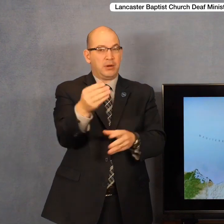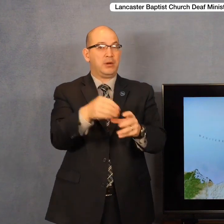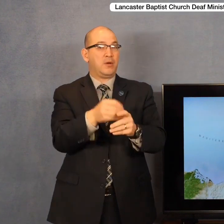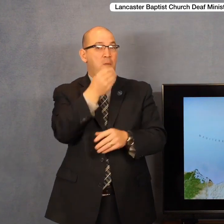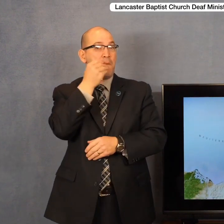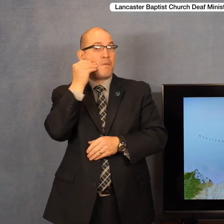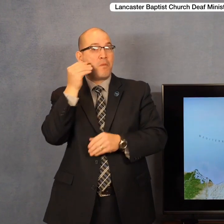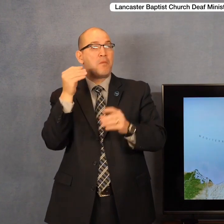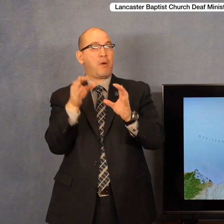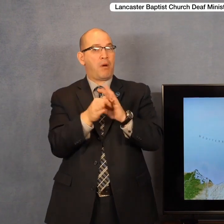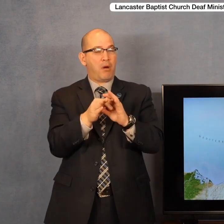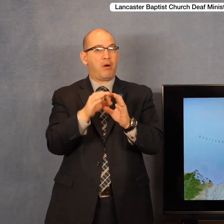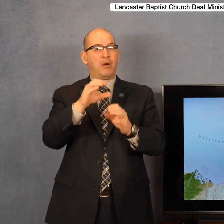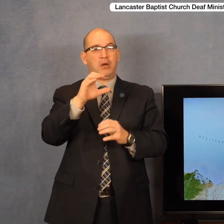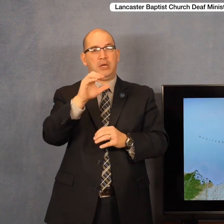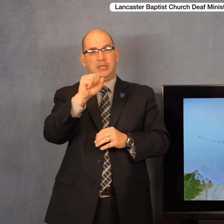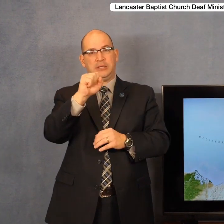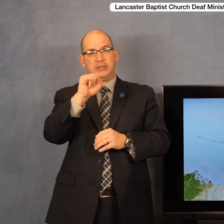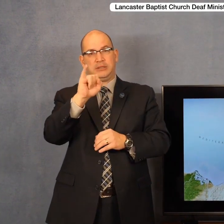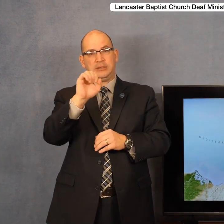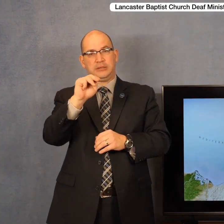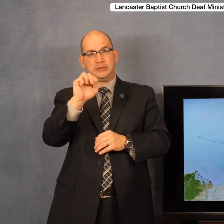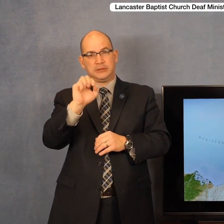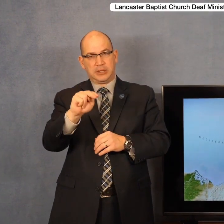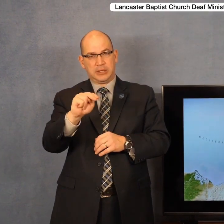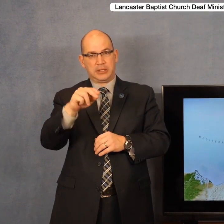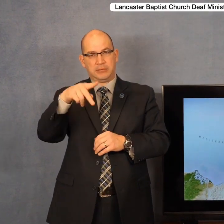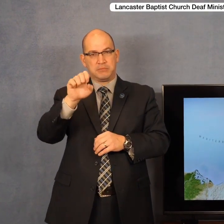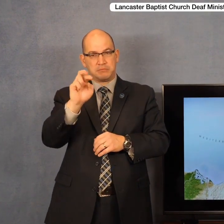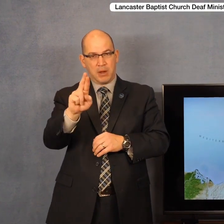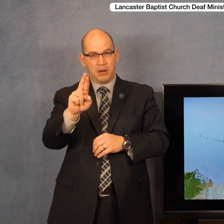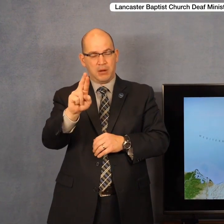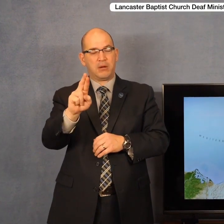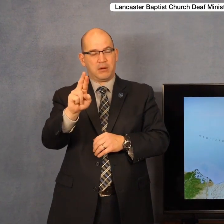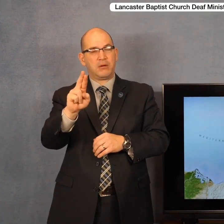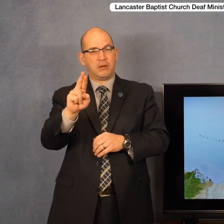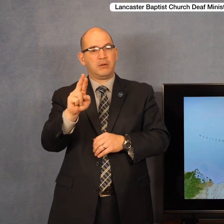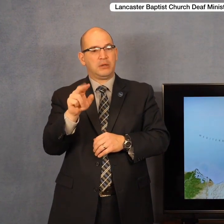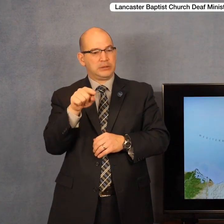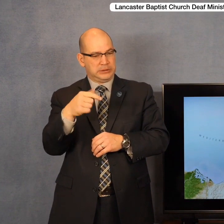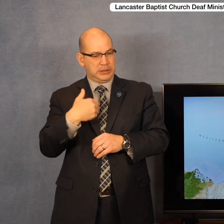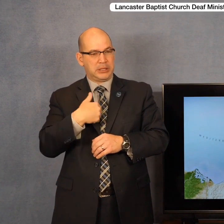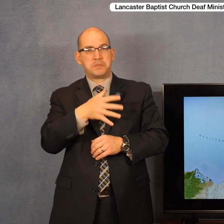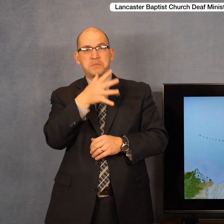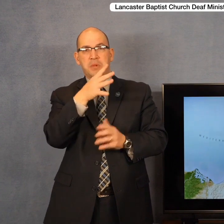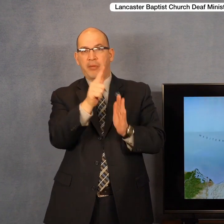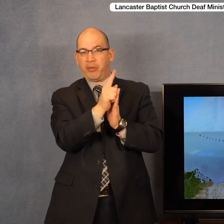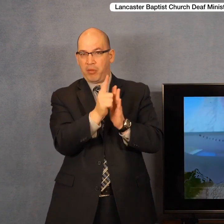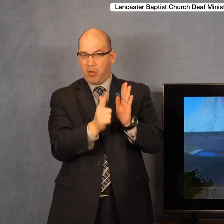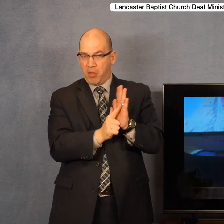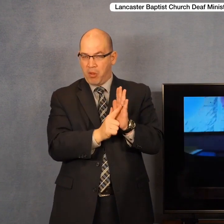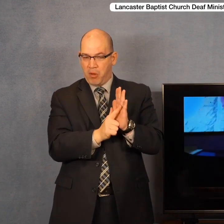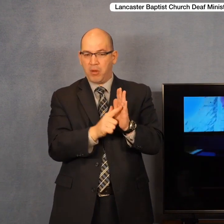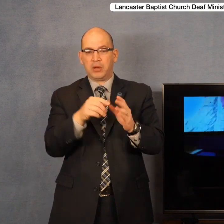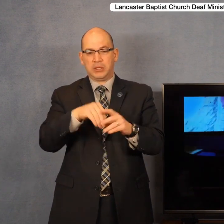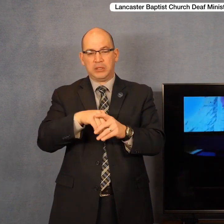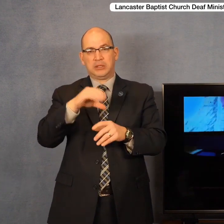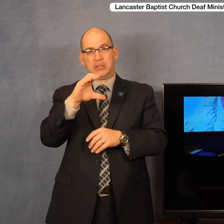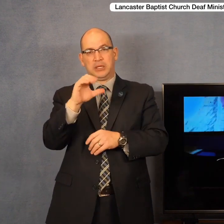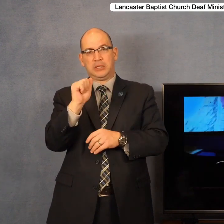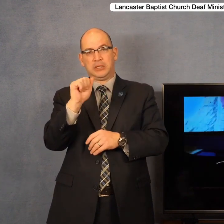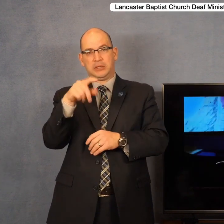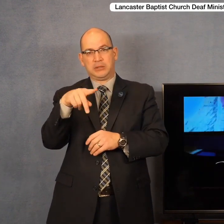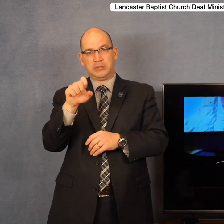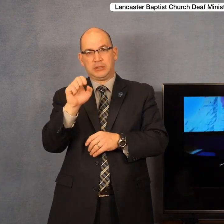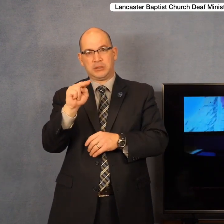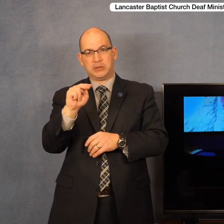of Simon Peter's mother. Yes, Peter had a mother-in-law, and that was there at Capernaum. Jesus spoke at